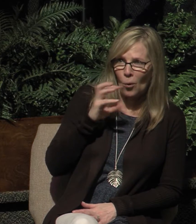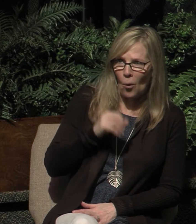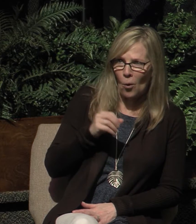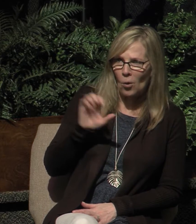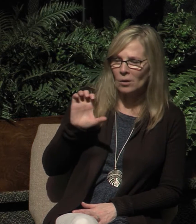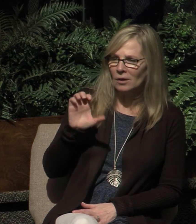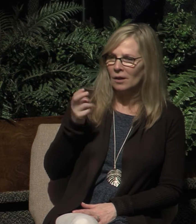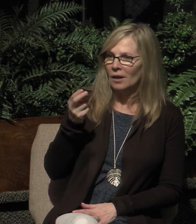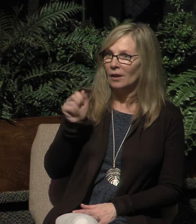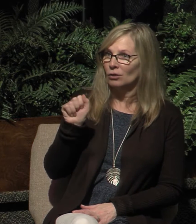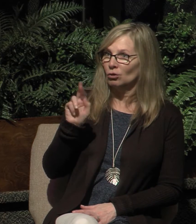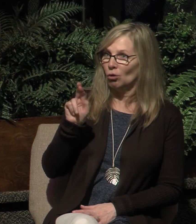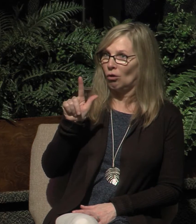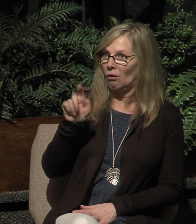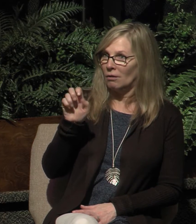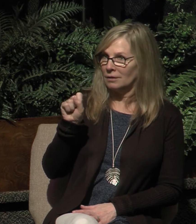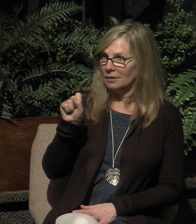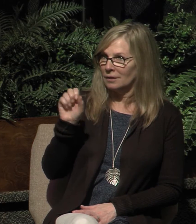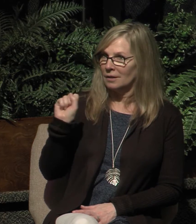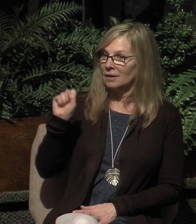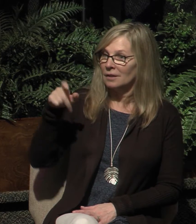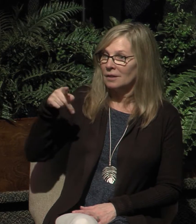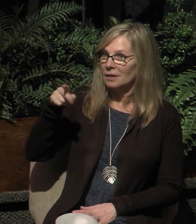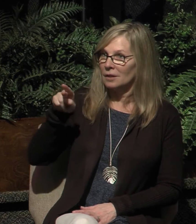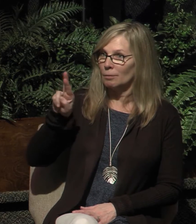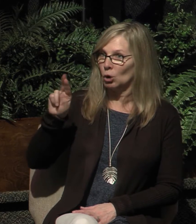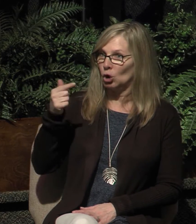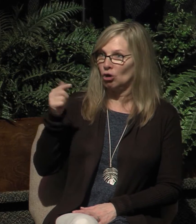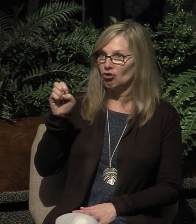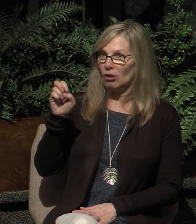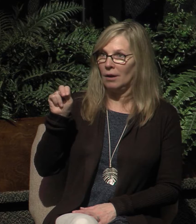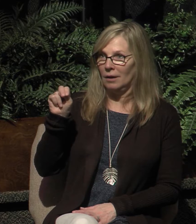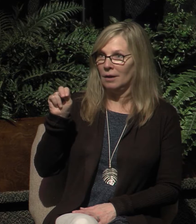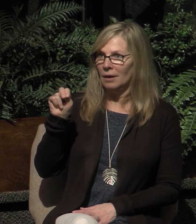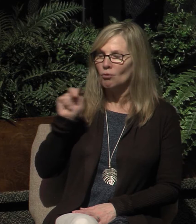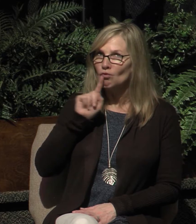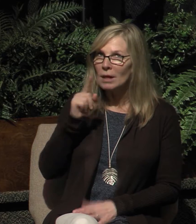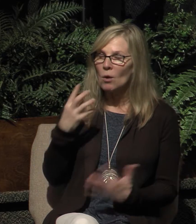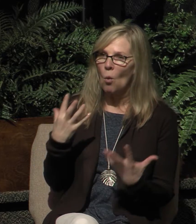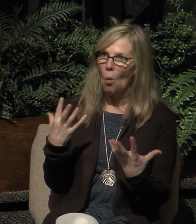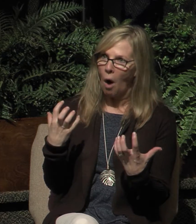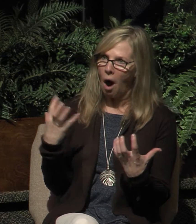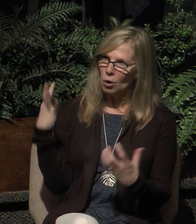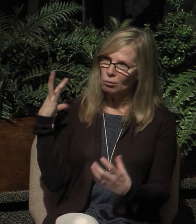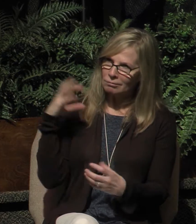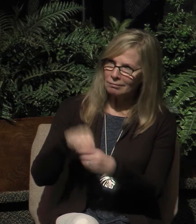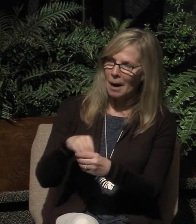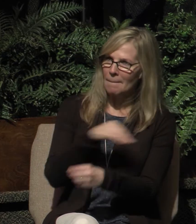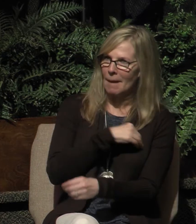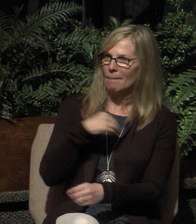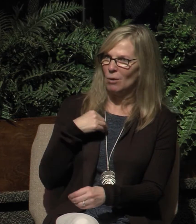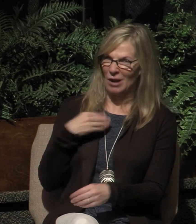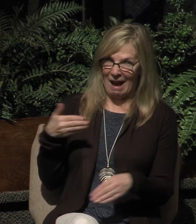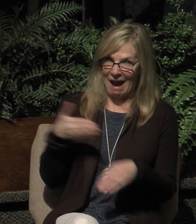Spurgeon and his intense longing to become a member of a local church right after he was saved.